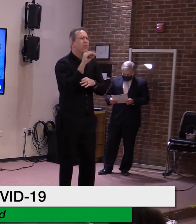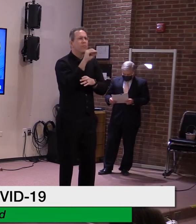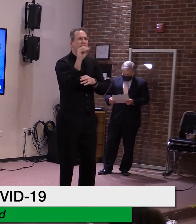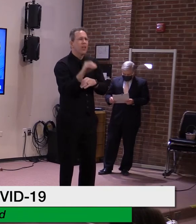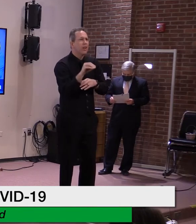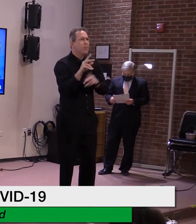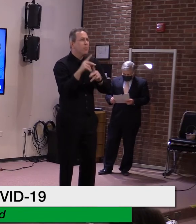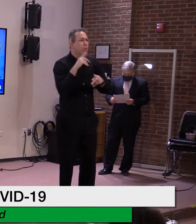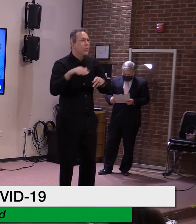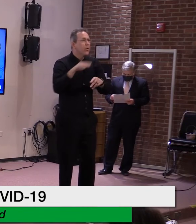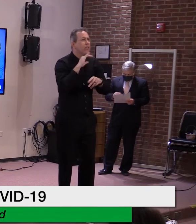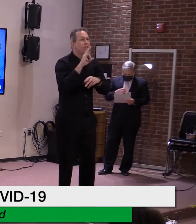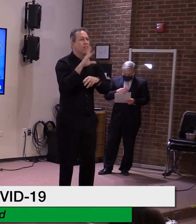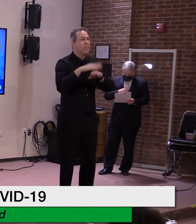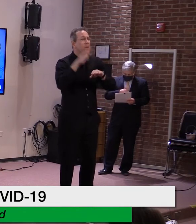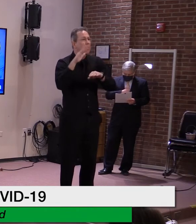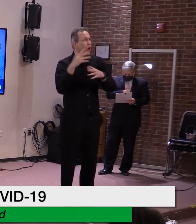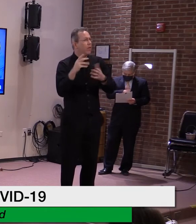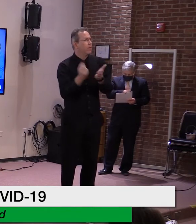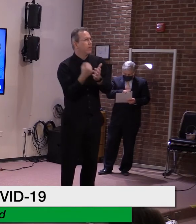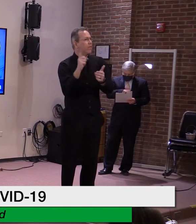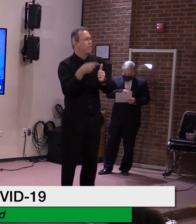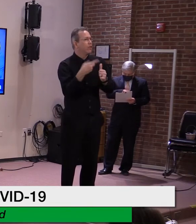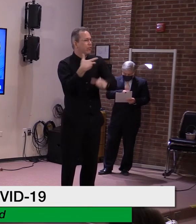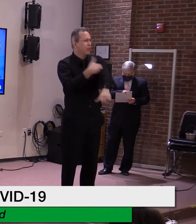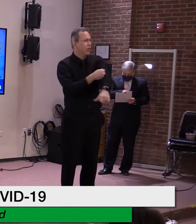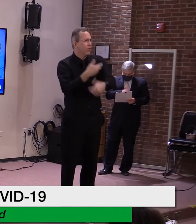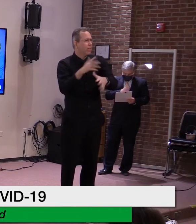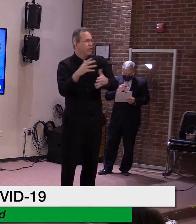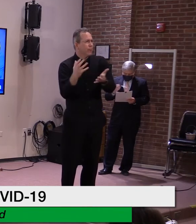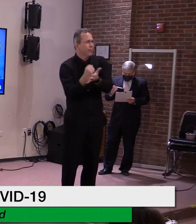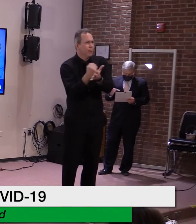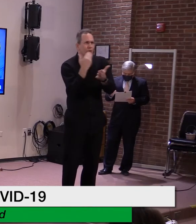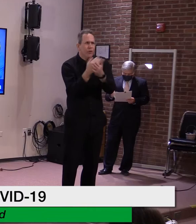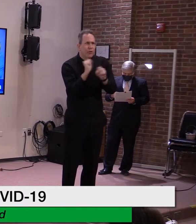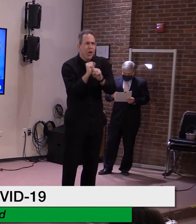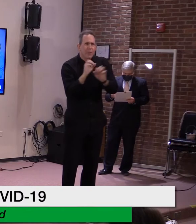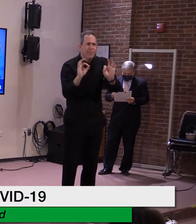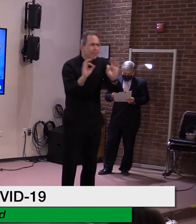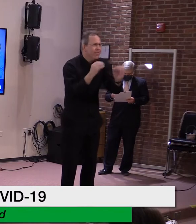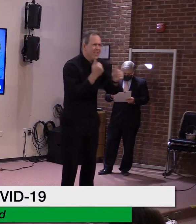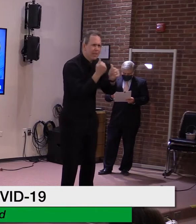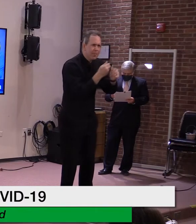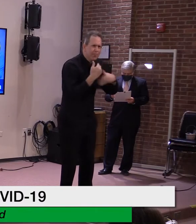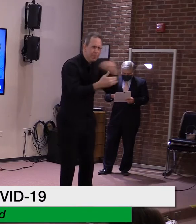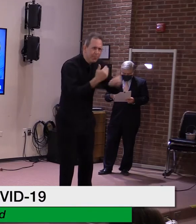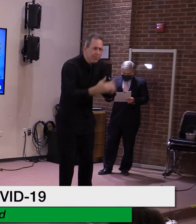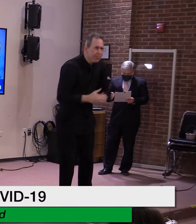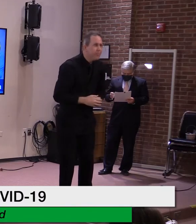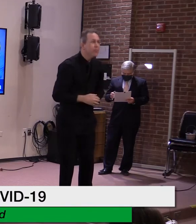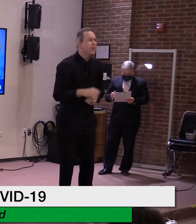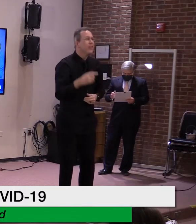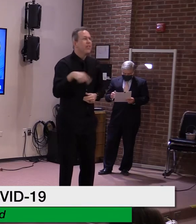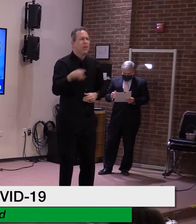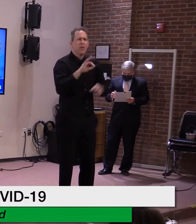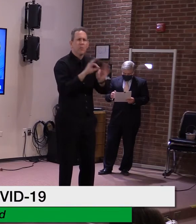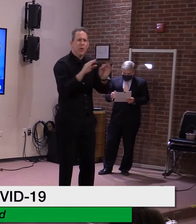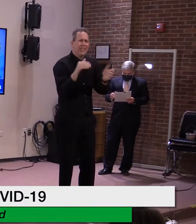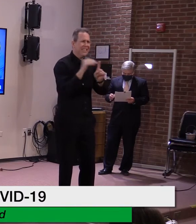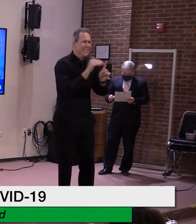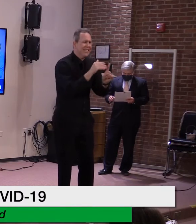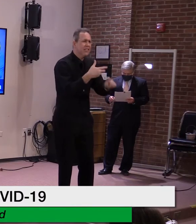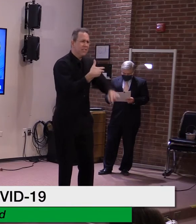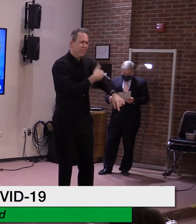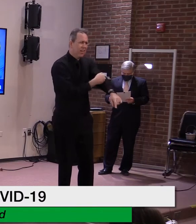received at least one dose. Getting the vaccine is important not only to protect yourself but the